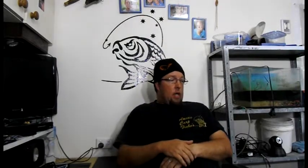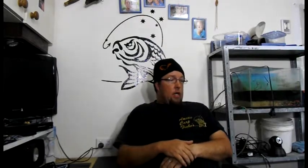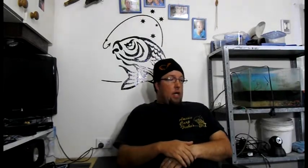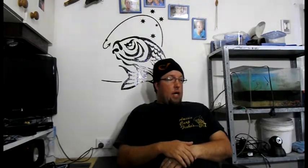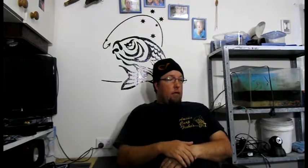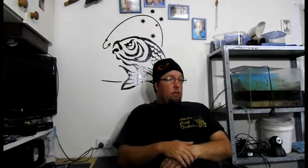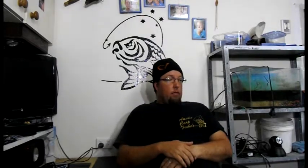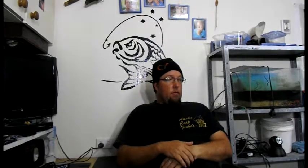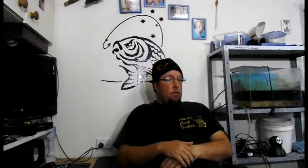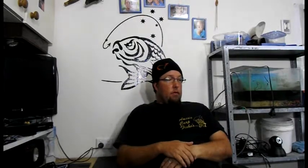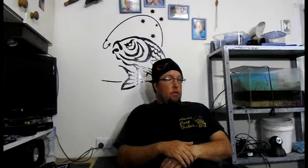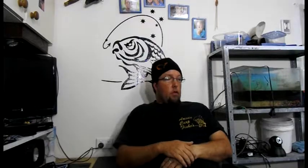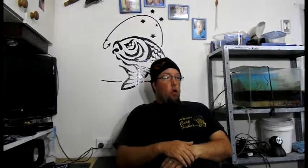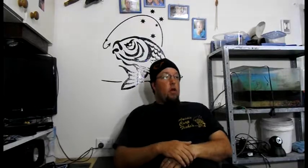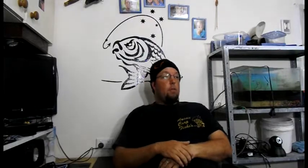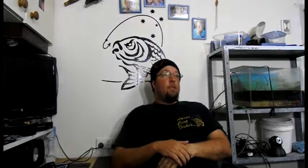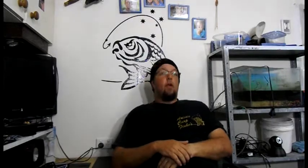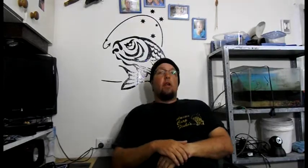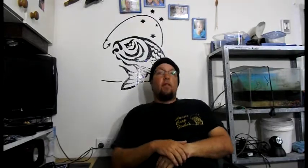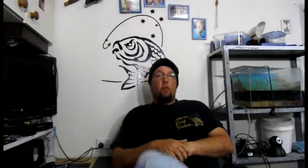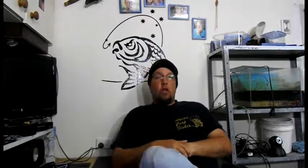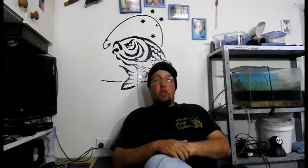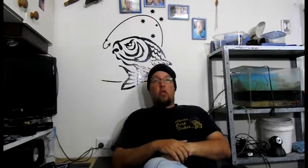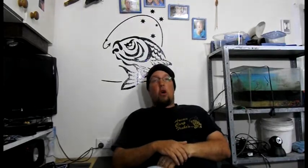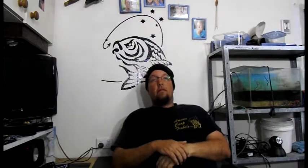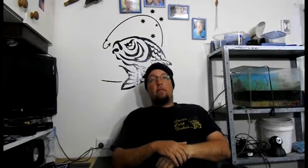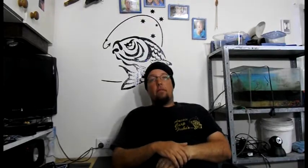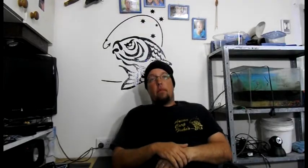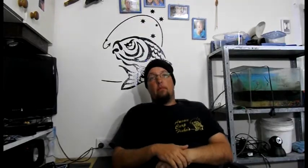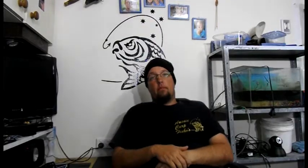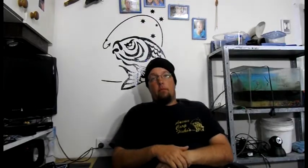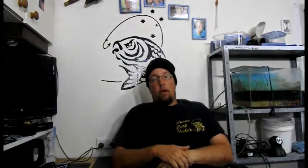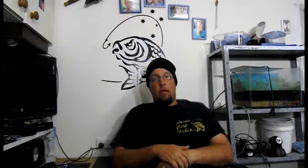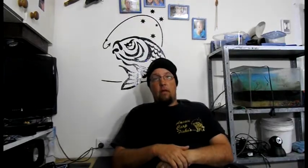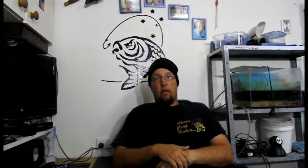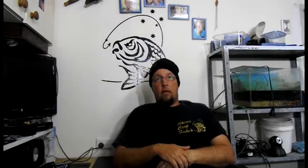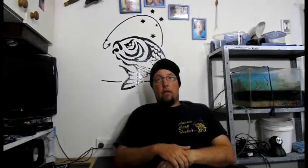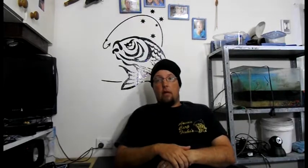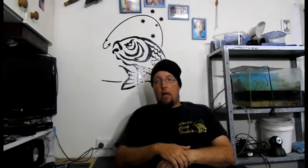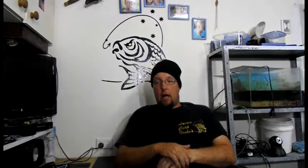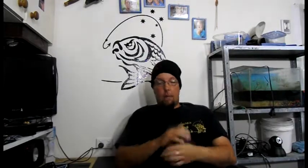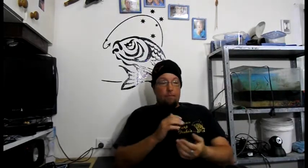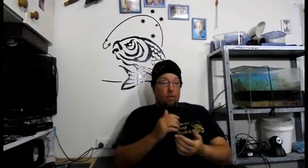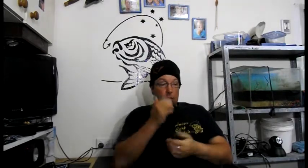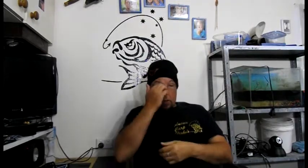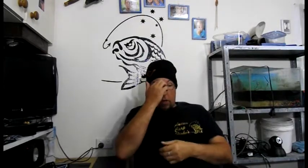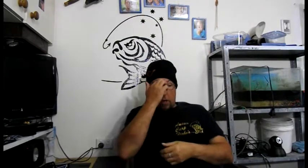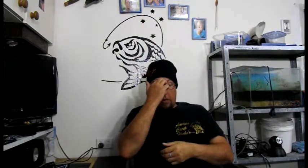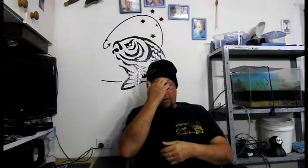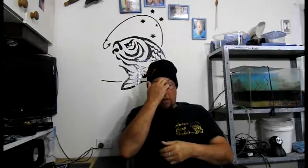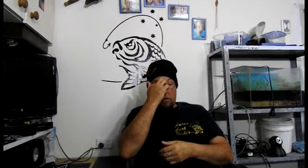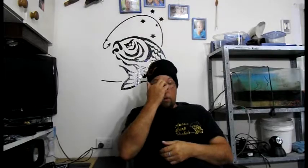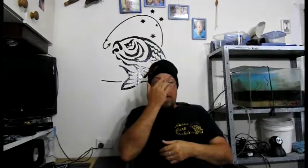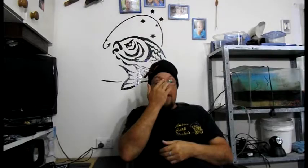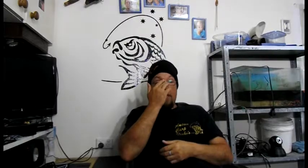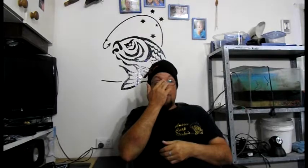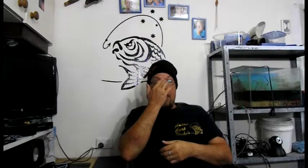Now the Coy Herpes virus from research I've read, the Coy Herpes virus will have an impact